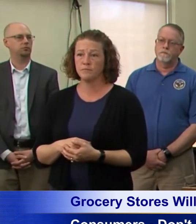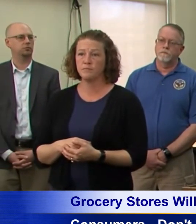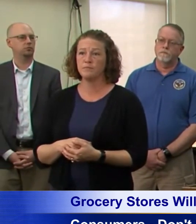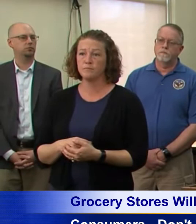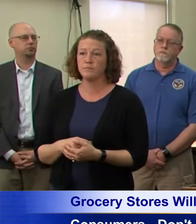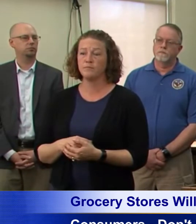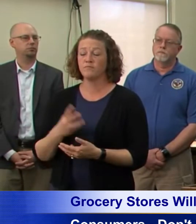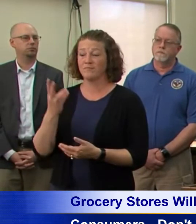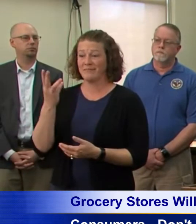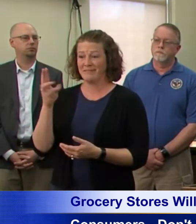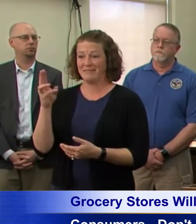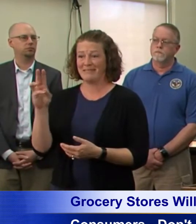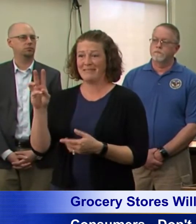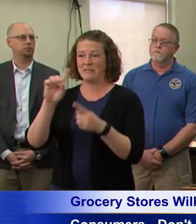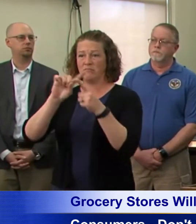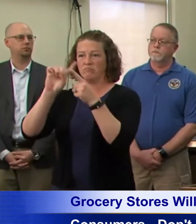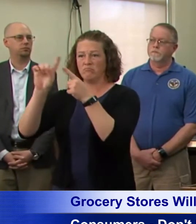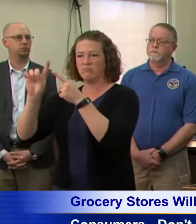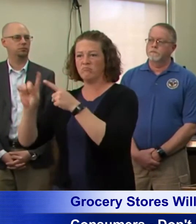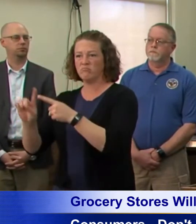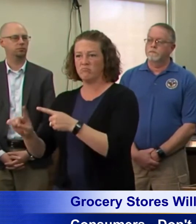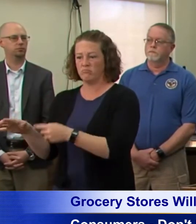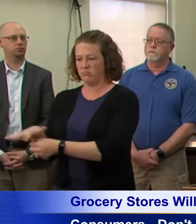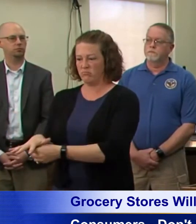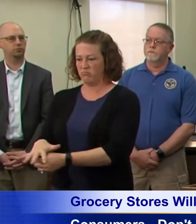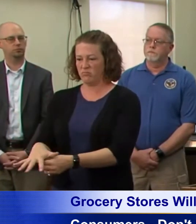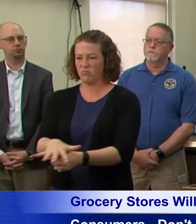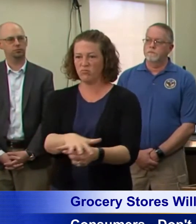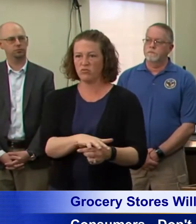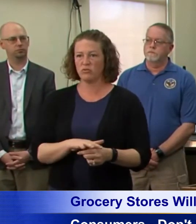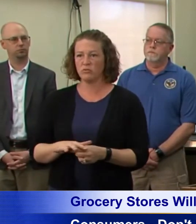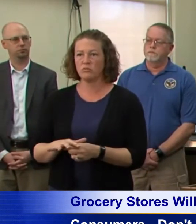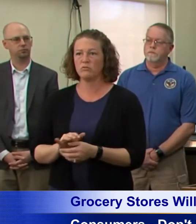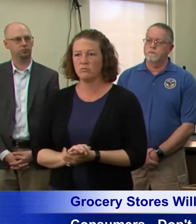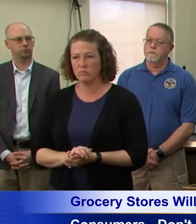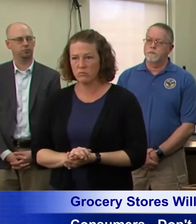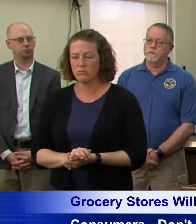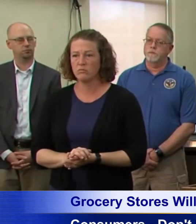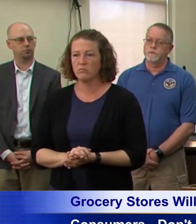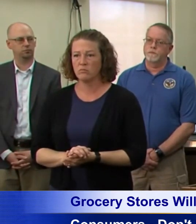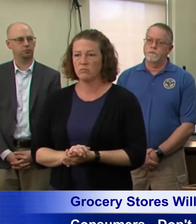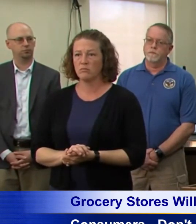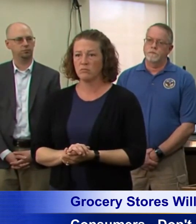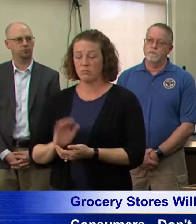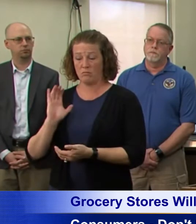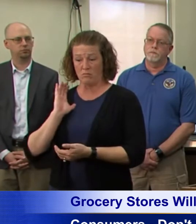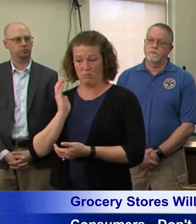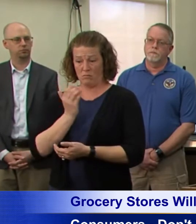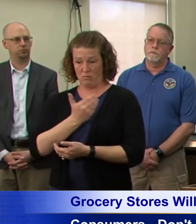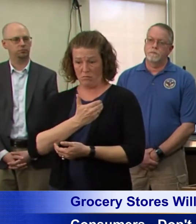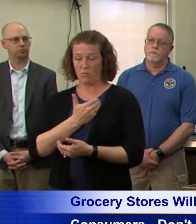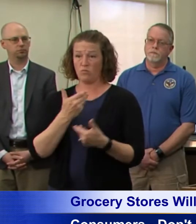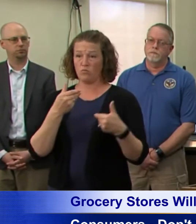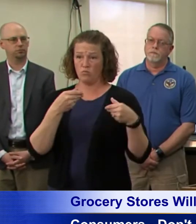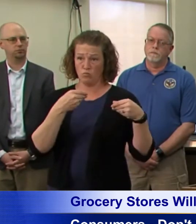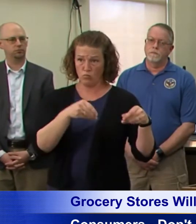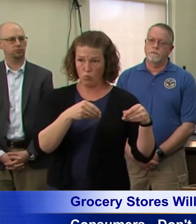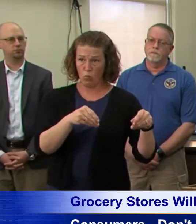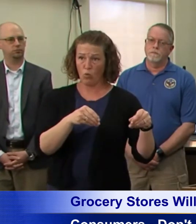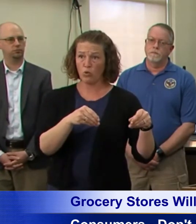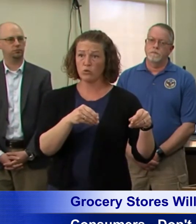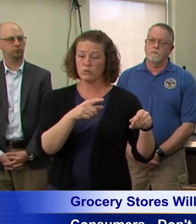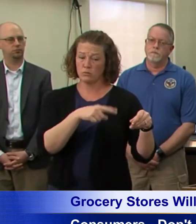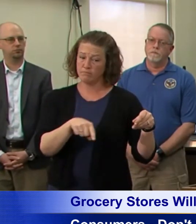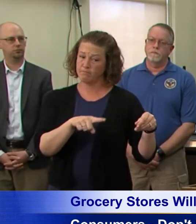sectors. Rest assured that our Illinois retailers and our private sector partners are just